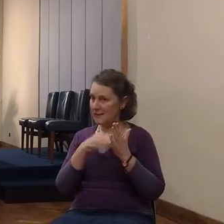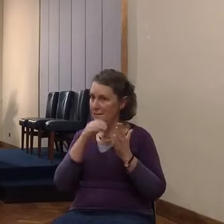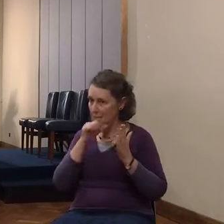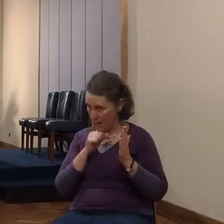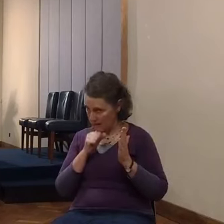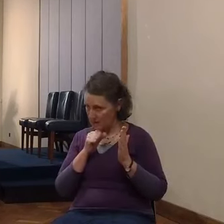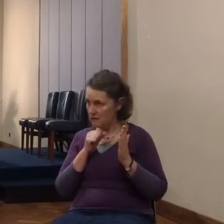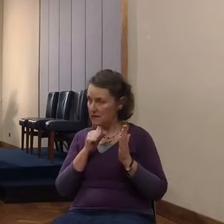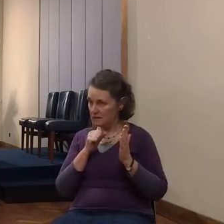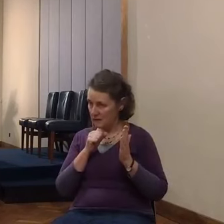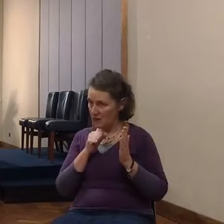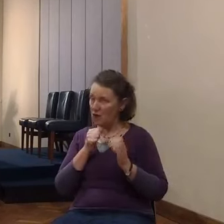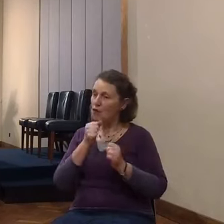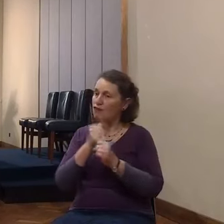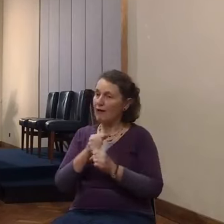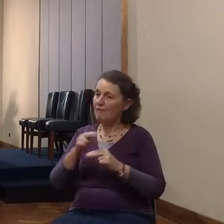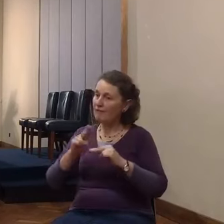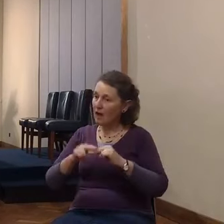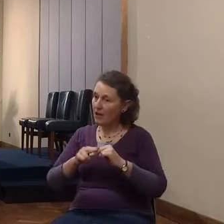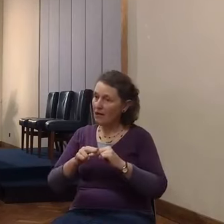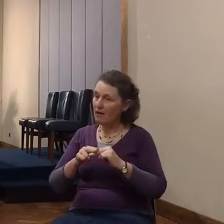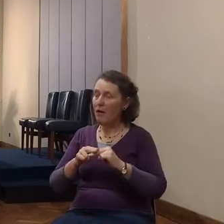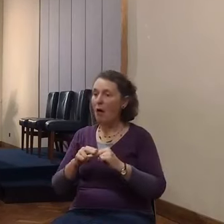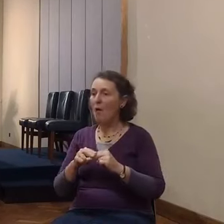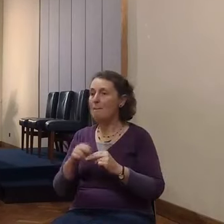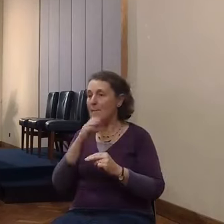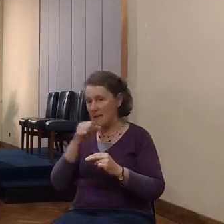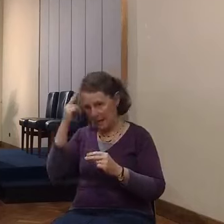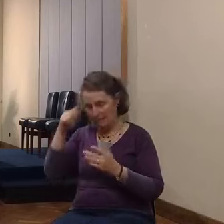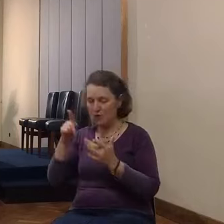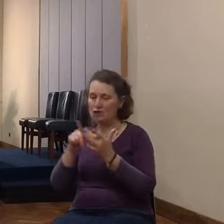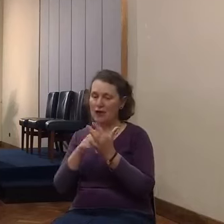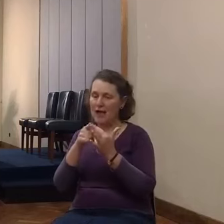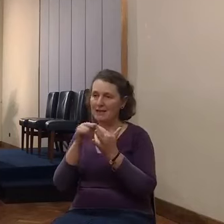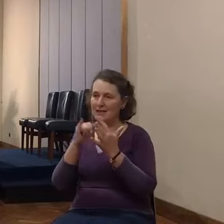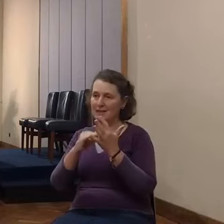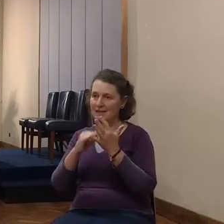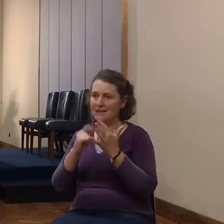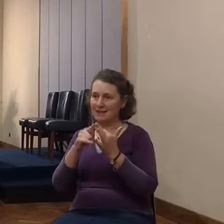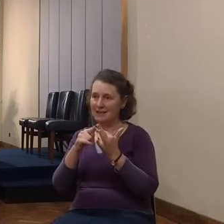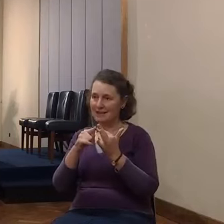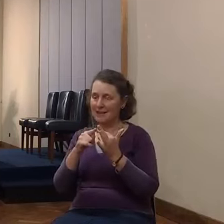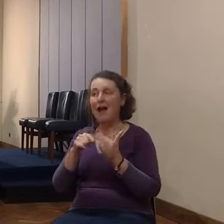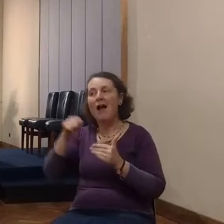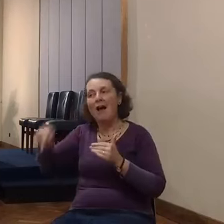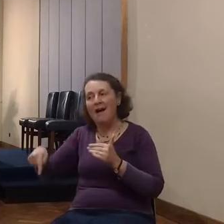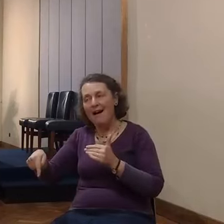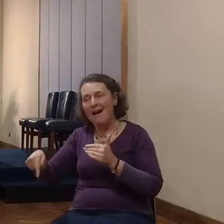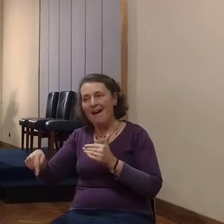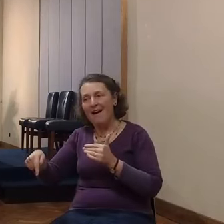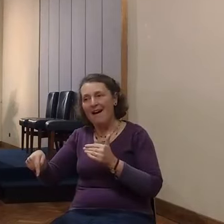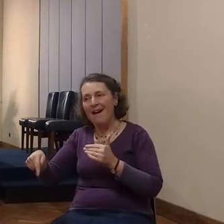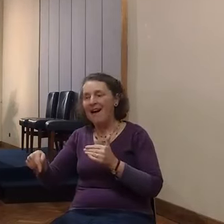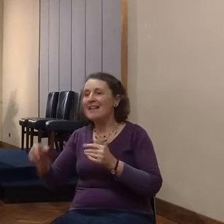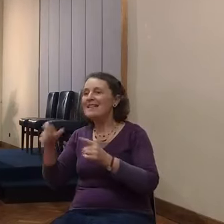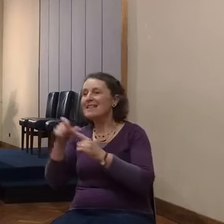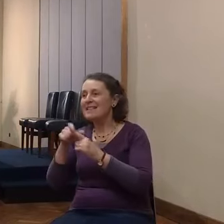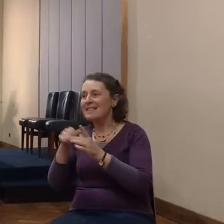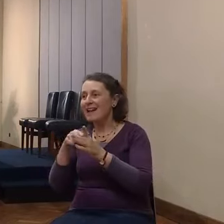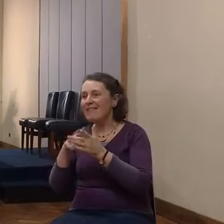grandfather of Jesse, who is the father of King David, and there you've